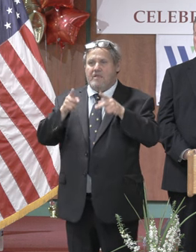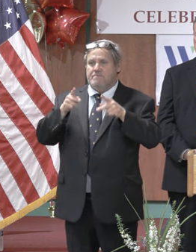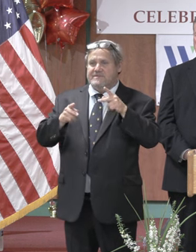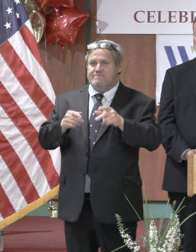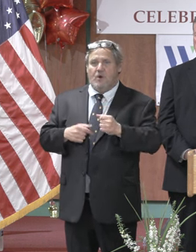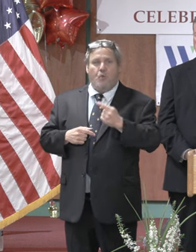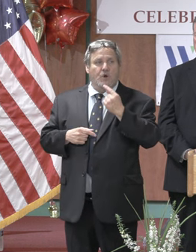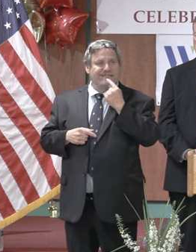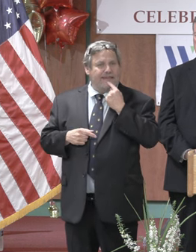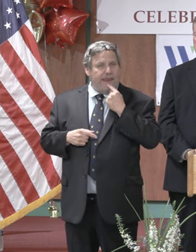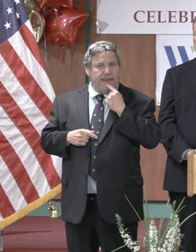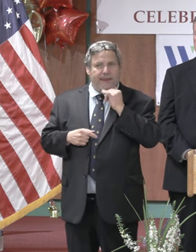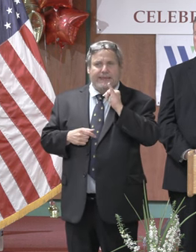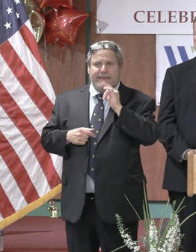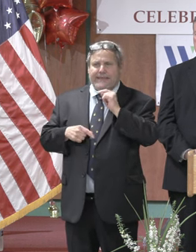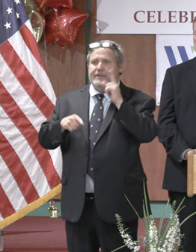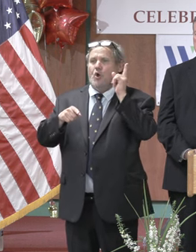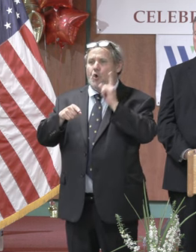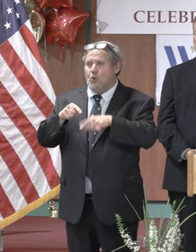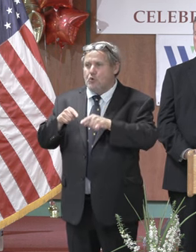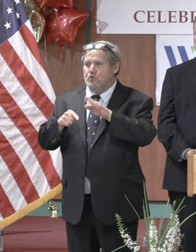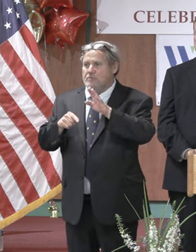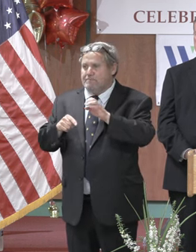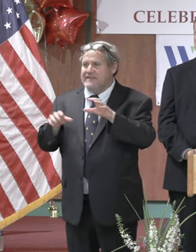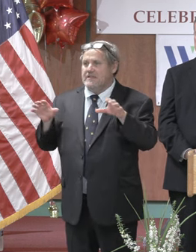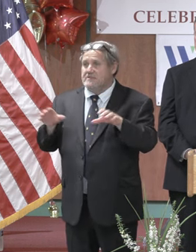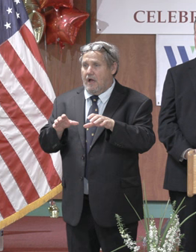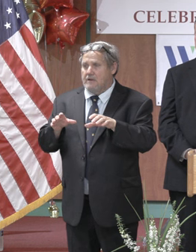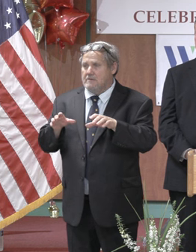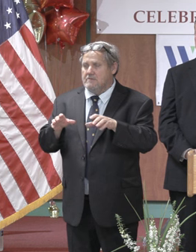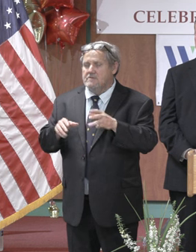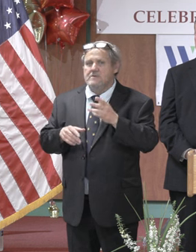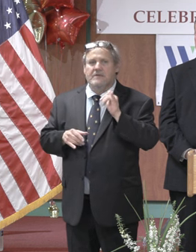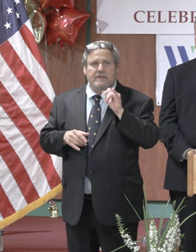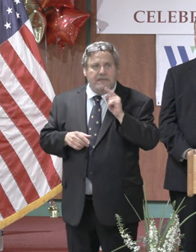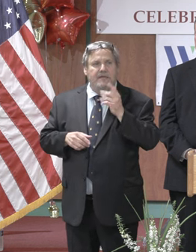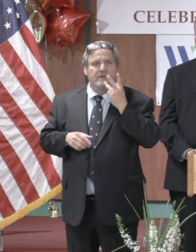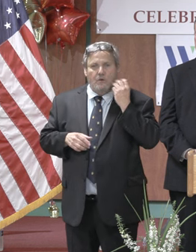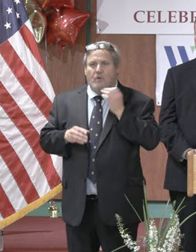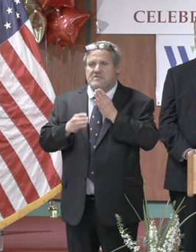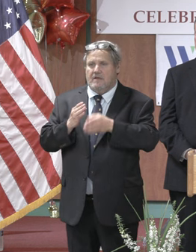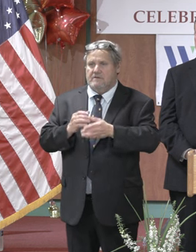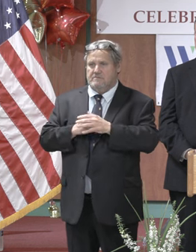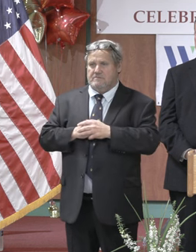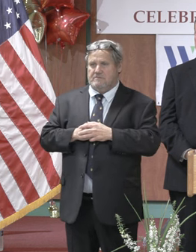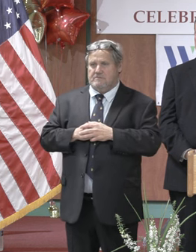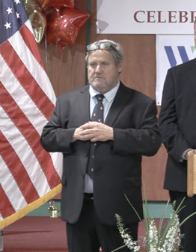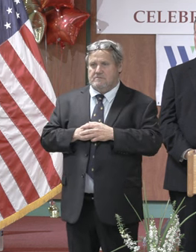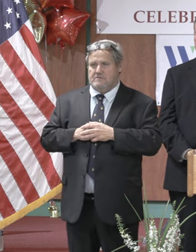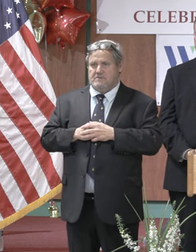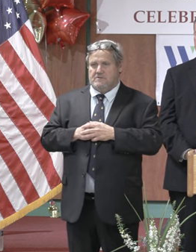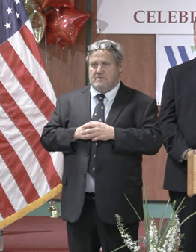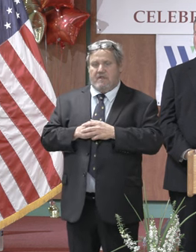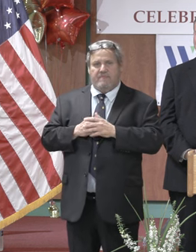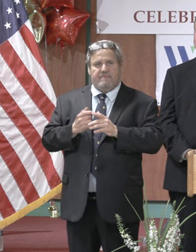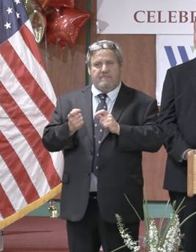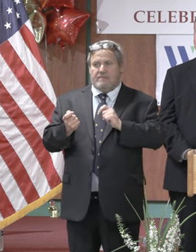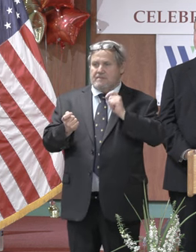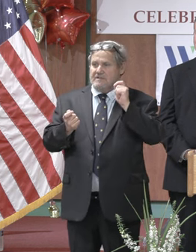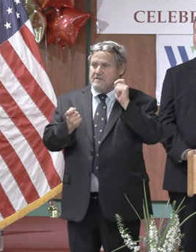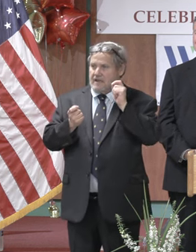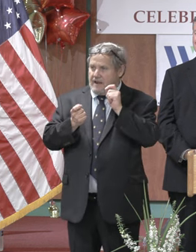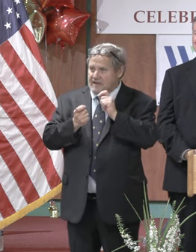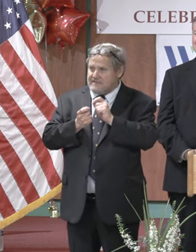when people are busy saying it cannot be done it actually is being done